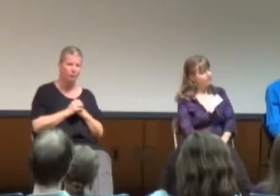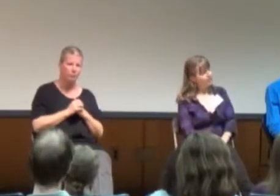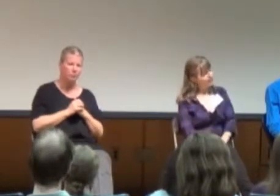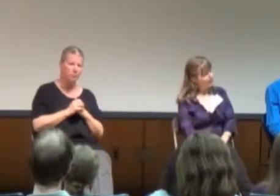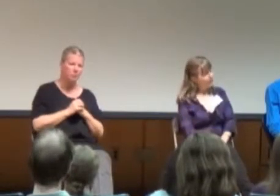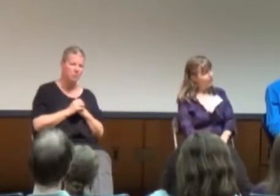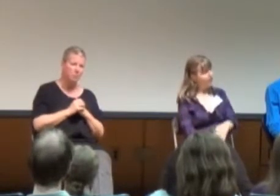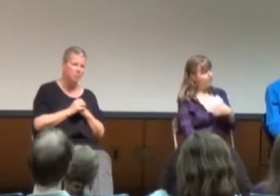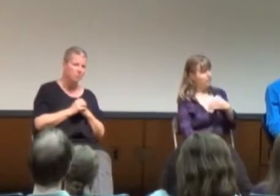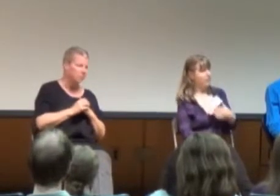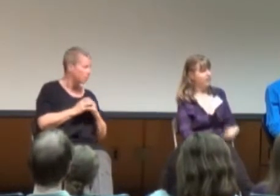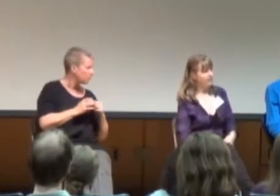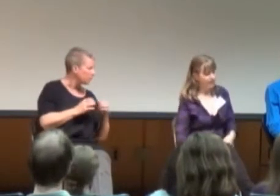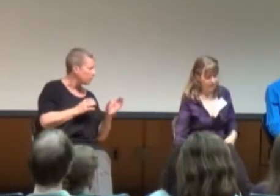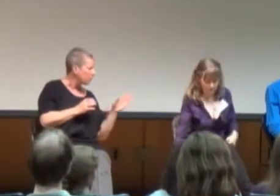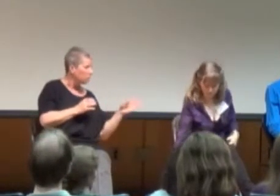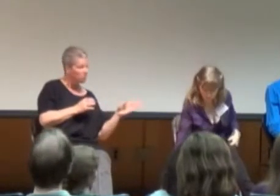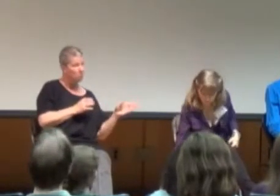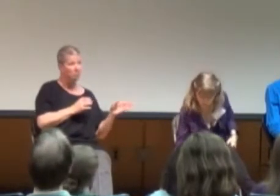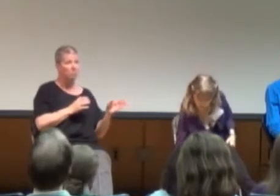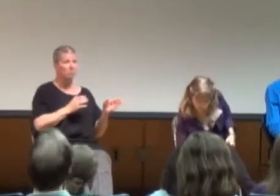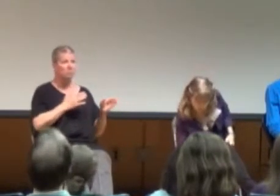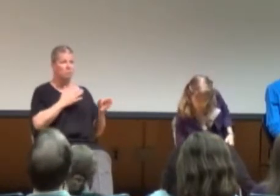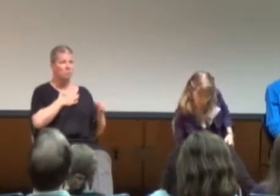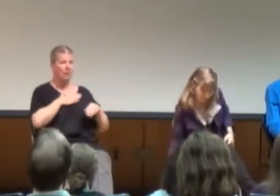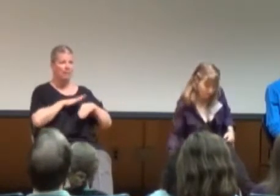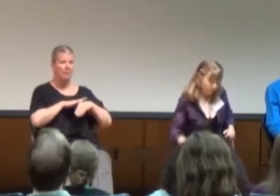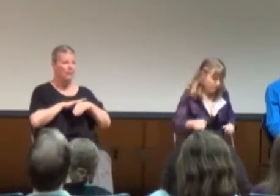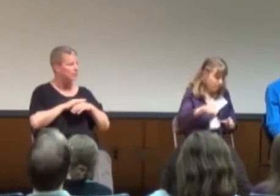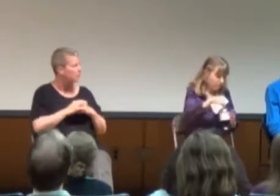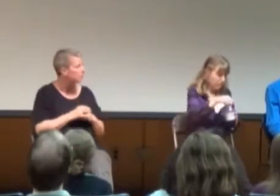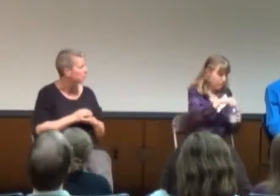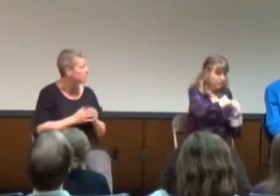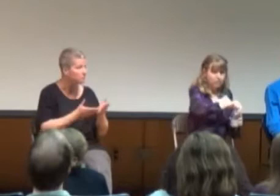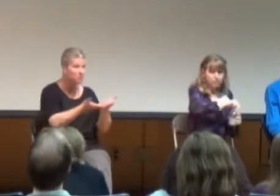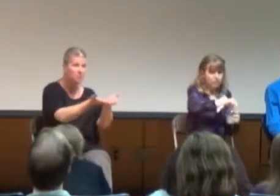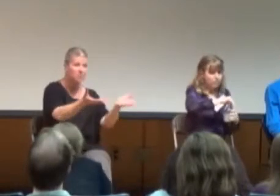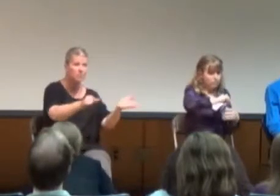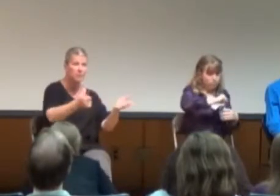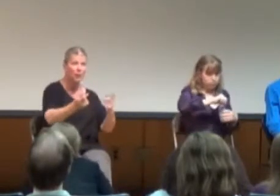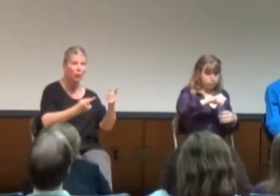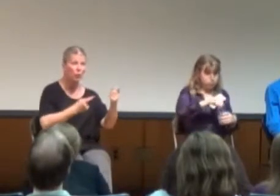progress on that. That would be my advice. Anyone else?